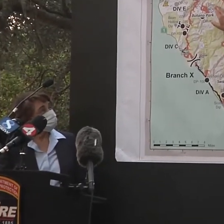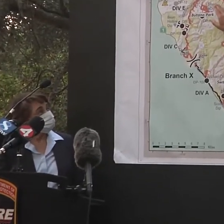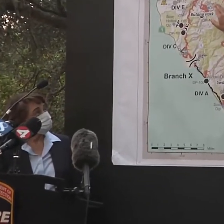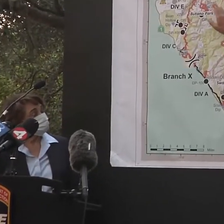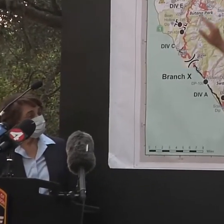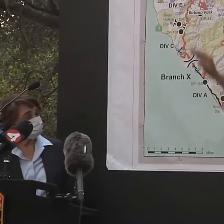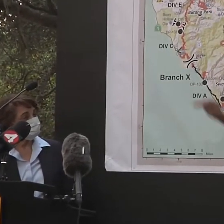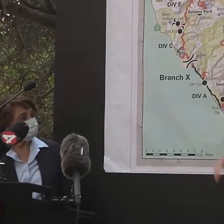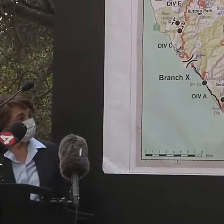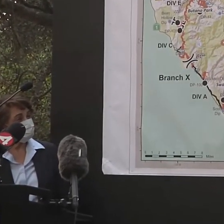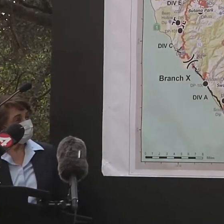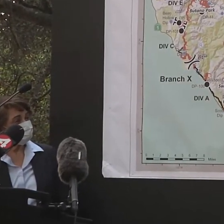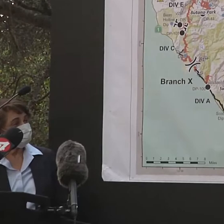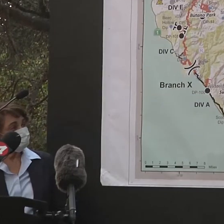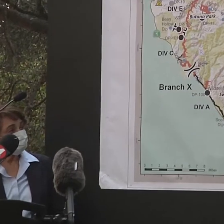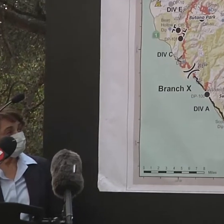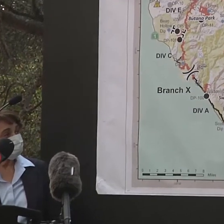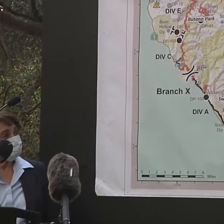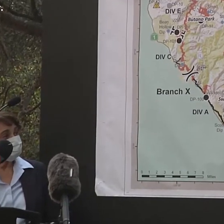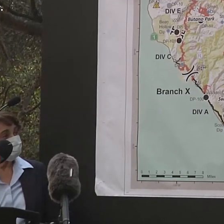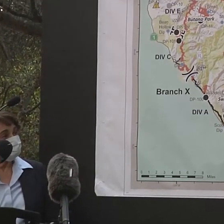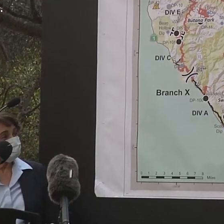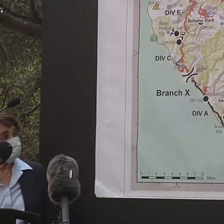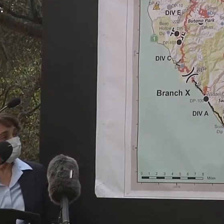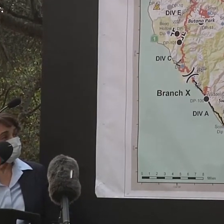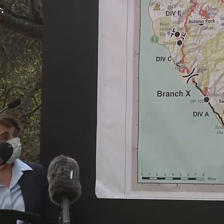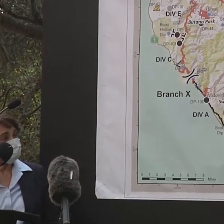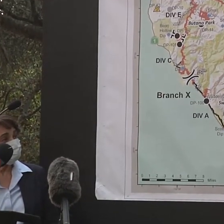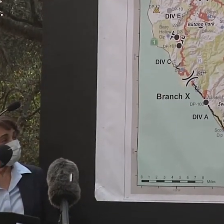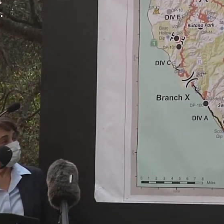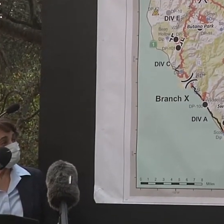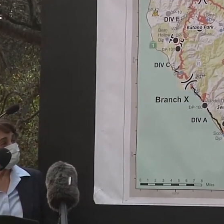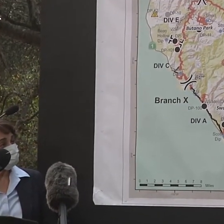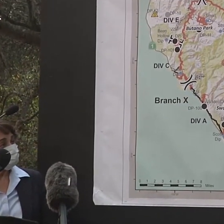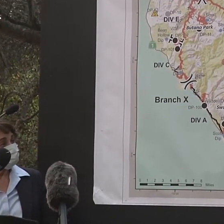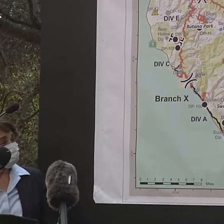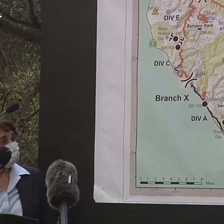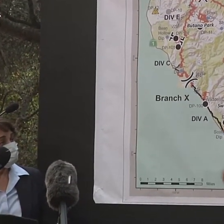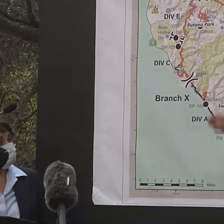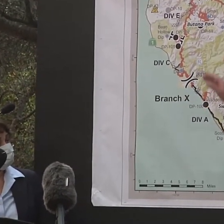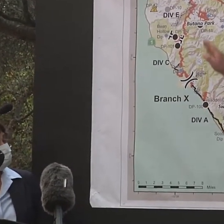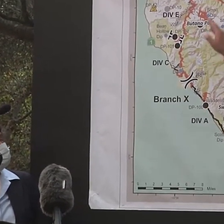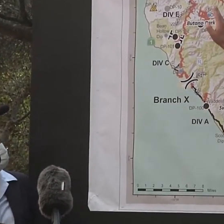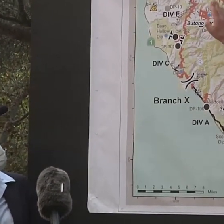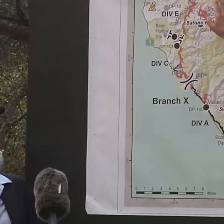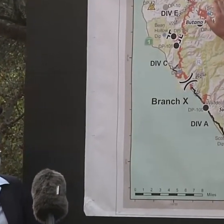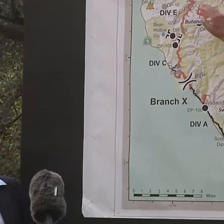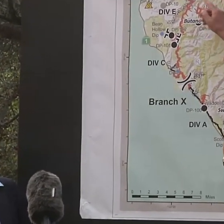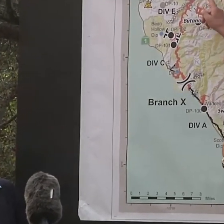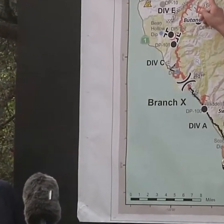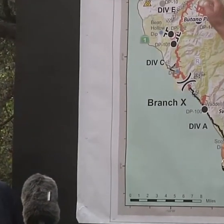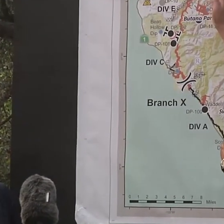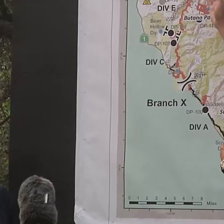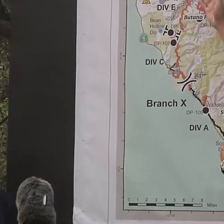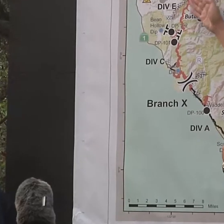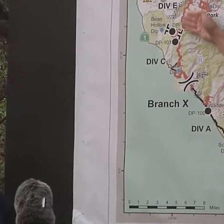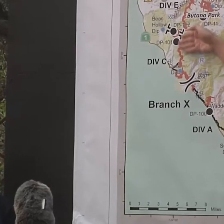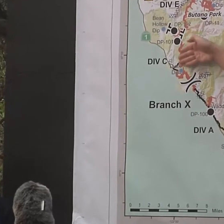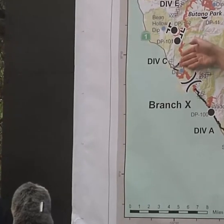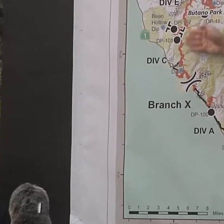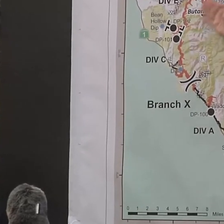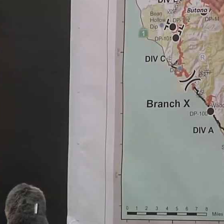because we have a very good confidence and we have a good control in that part of the line. So, a lot of success there. That's been a lot of days in the making.